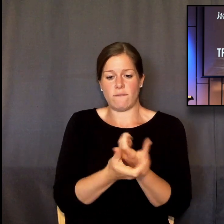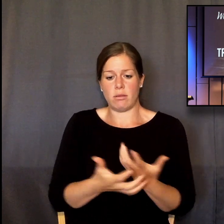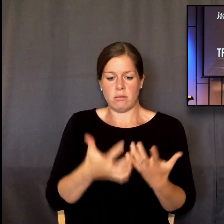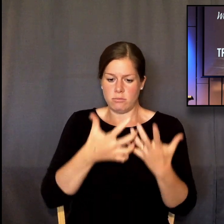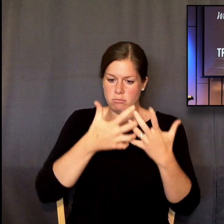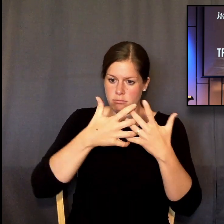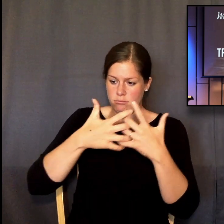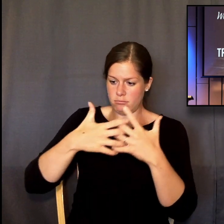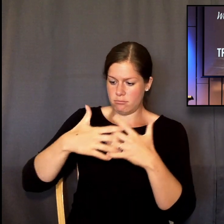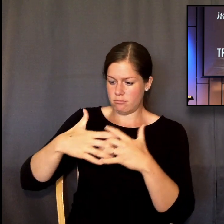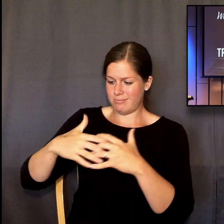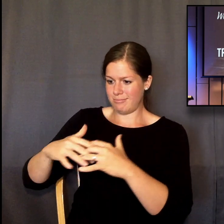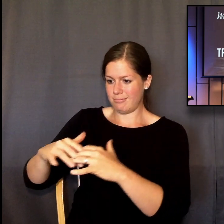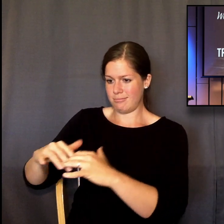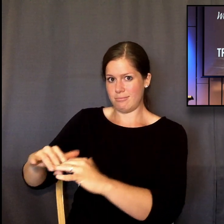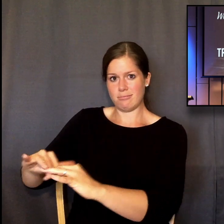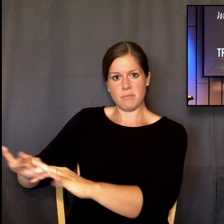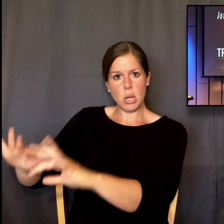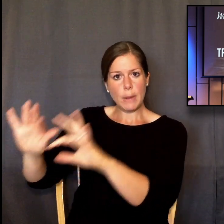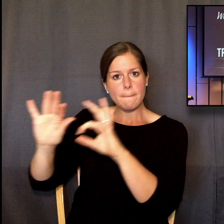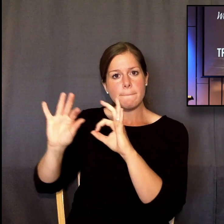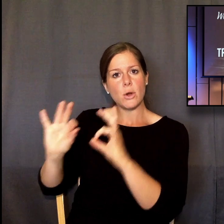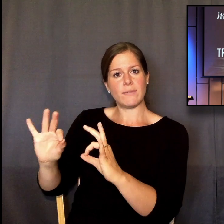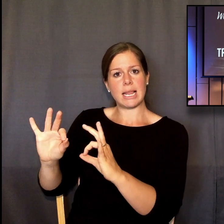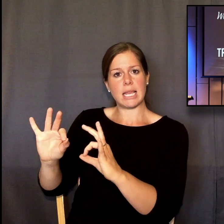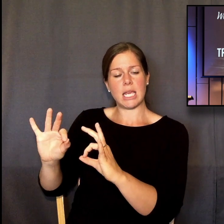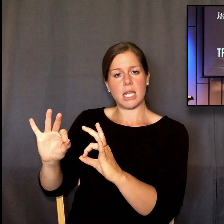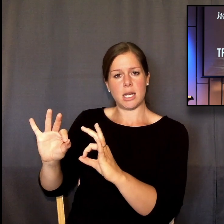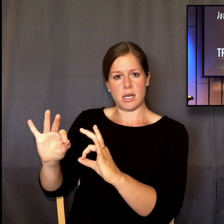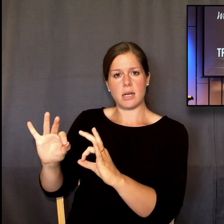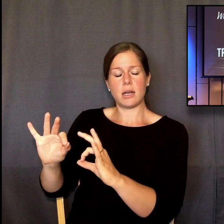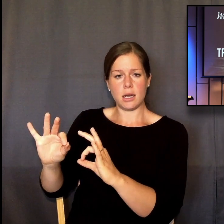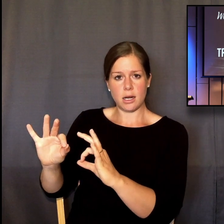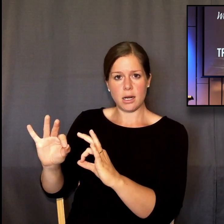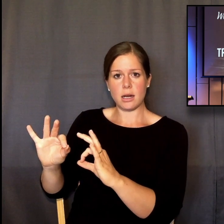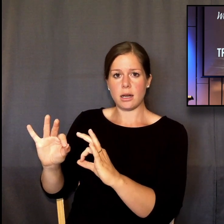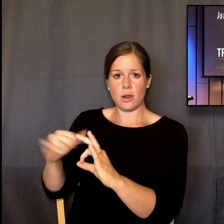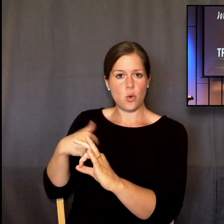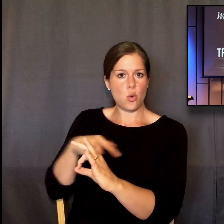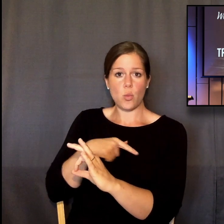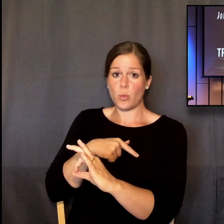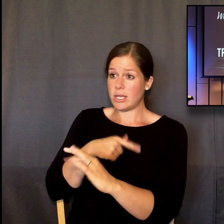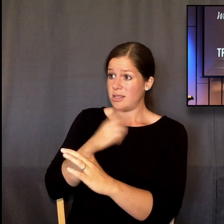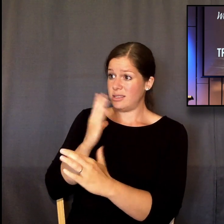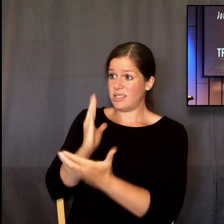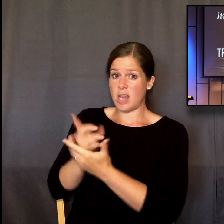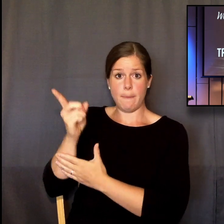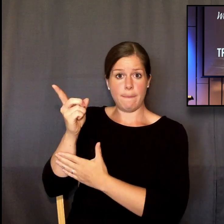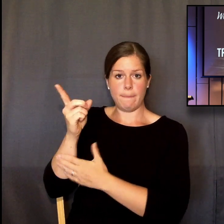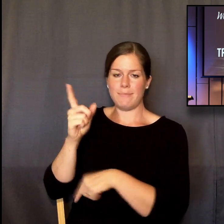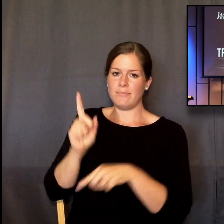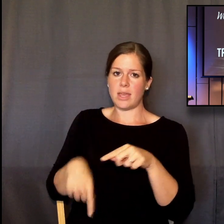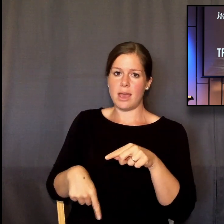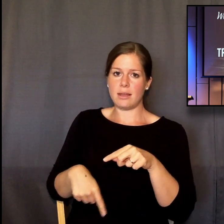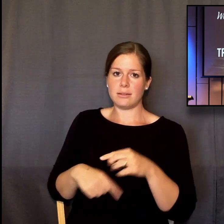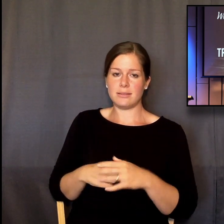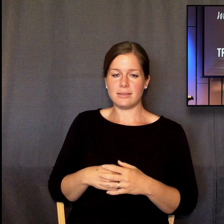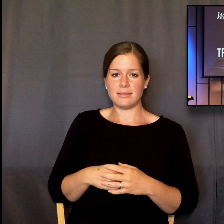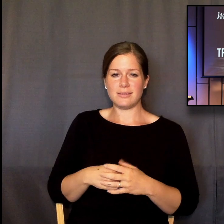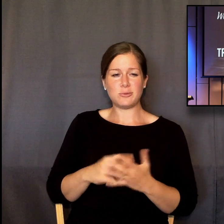and, and all of those things, all of his working can never be stopped. This truth means the universe is, is not careening out of